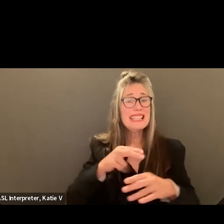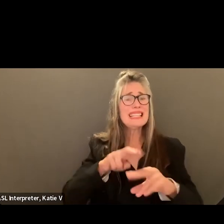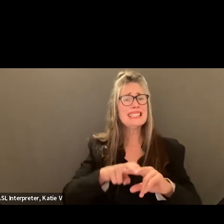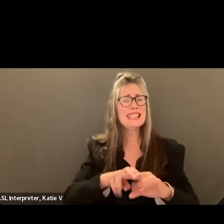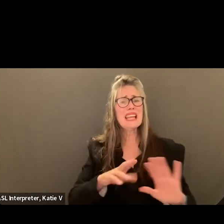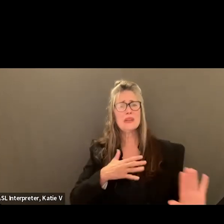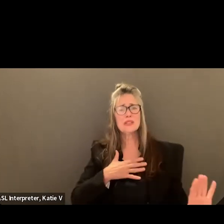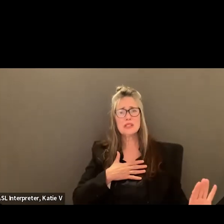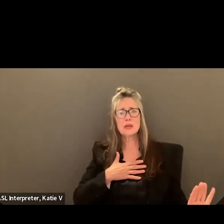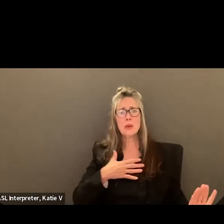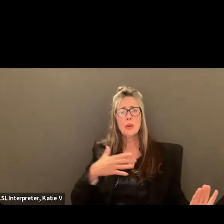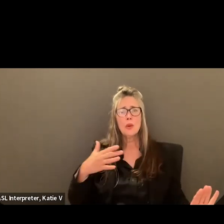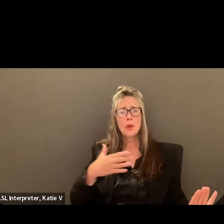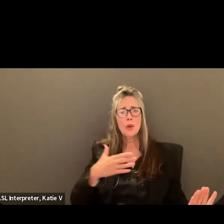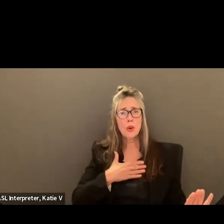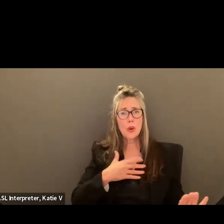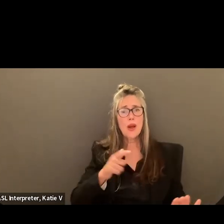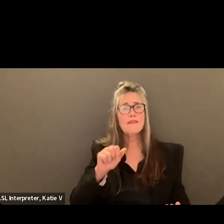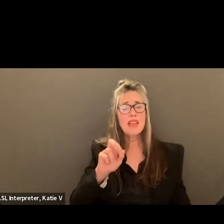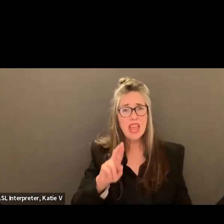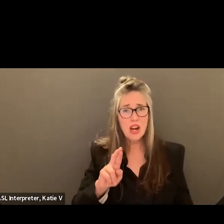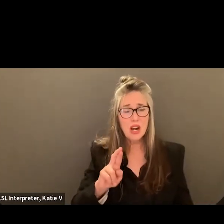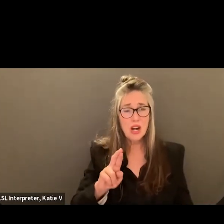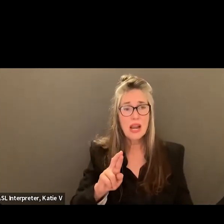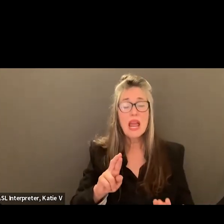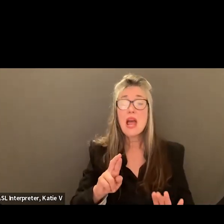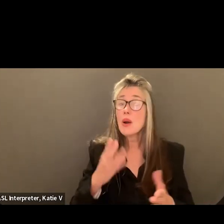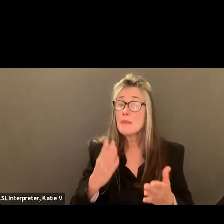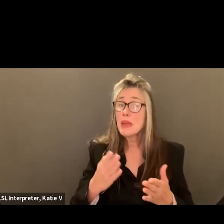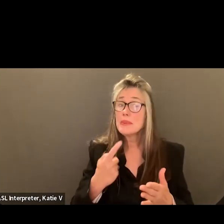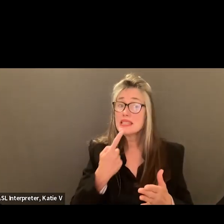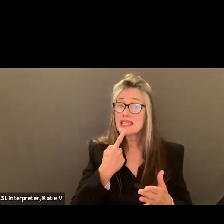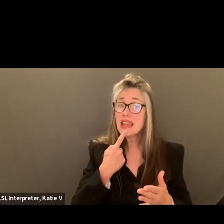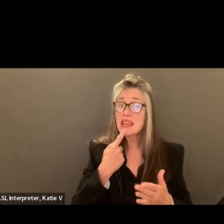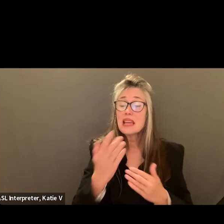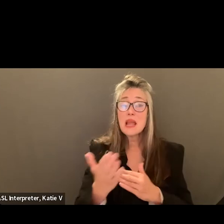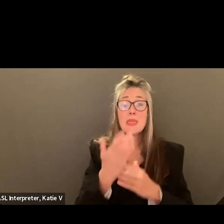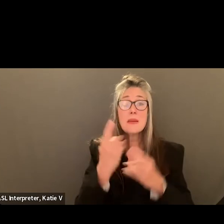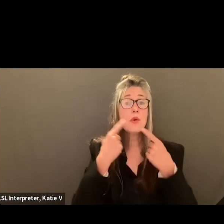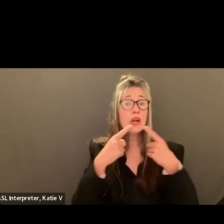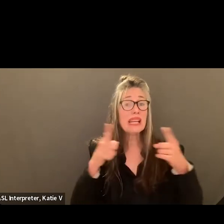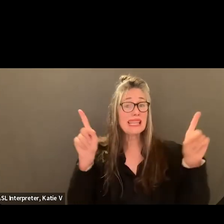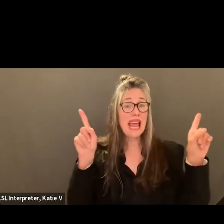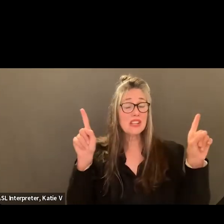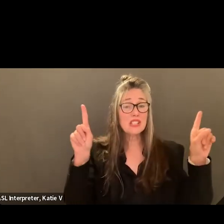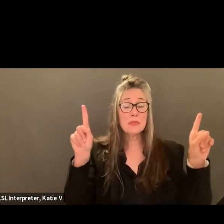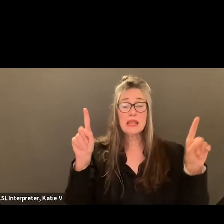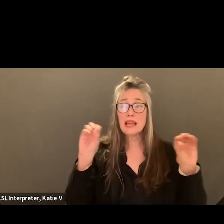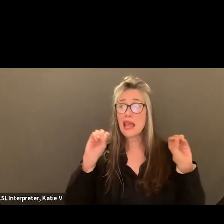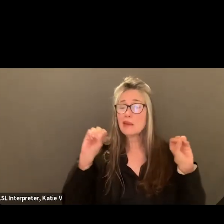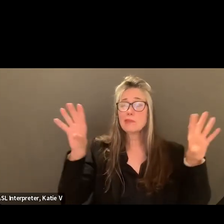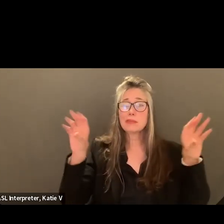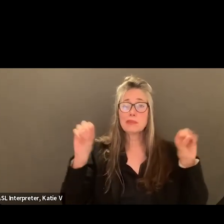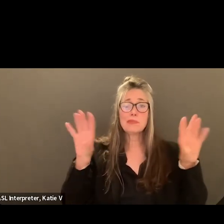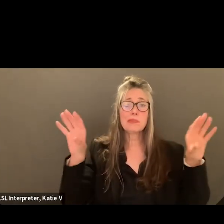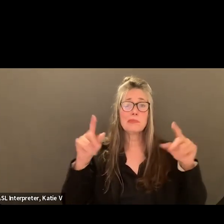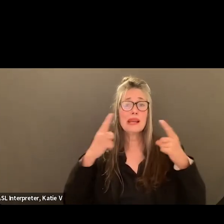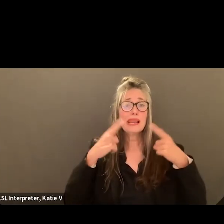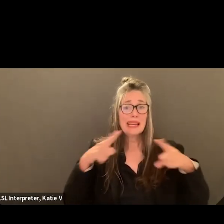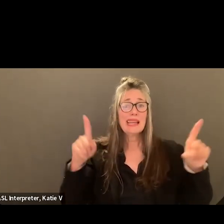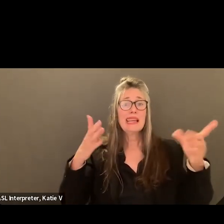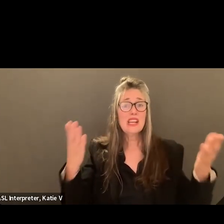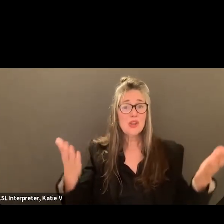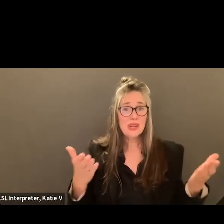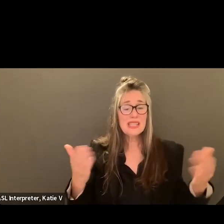also part of it is making it really clear, like putting it in the morning announcements, putting it, you know, all over campus, like here it is, kind of